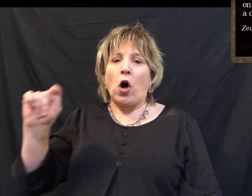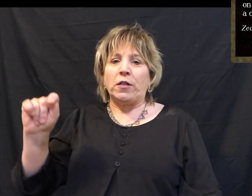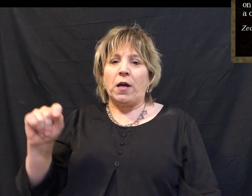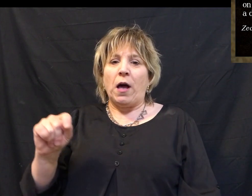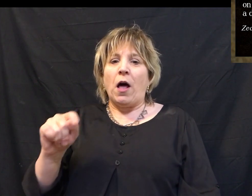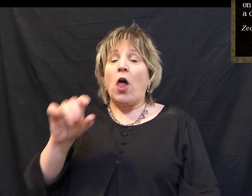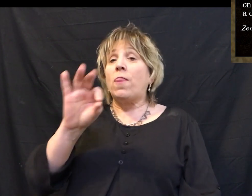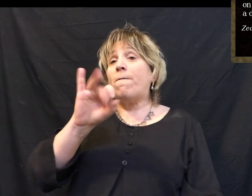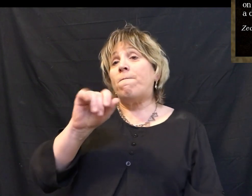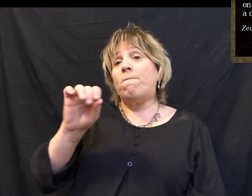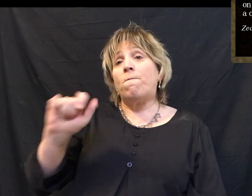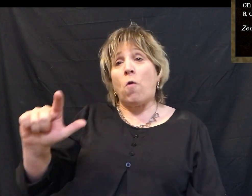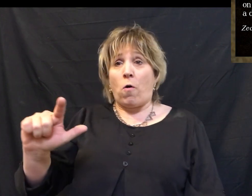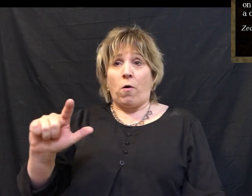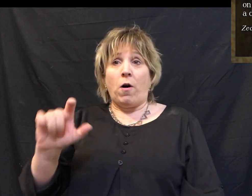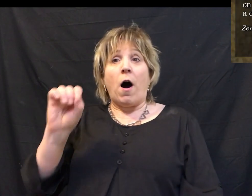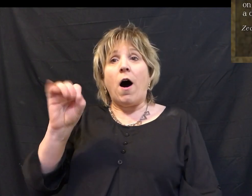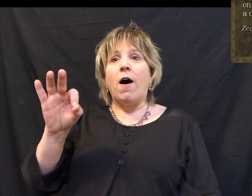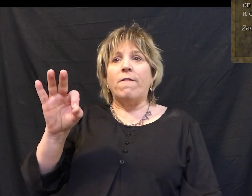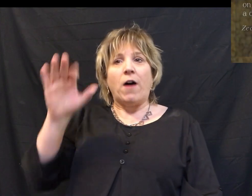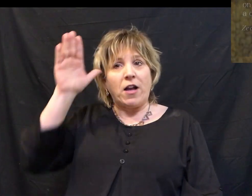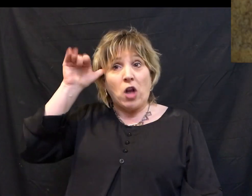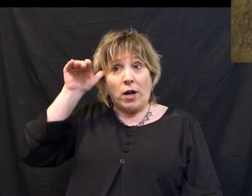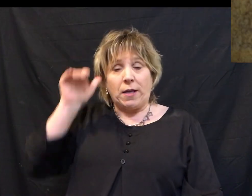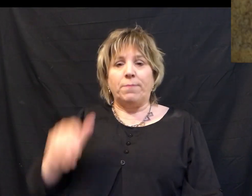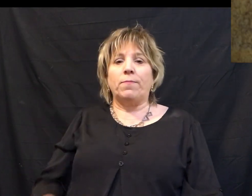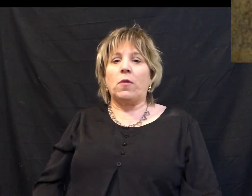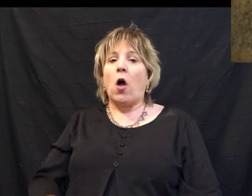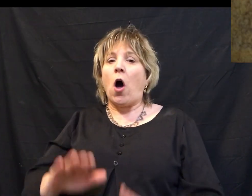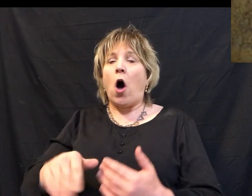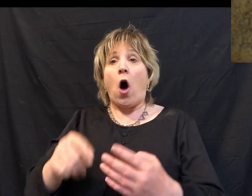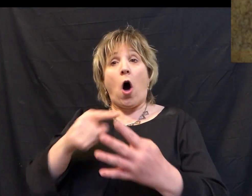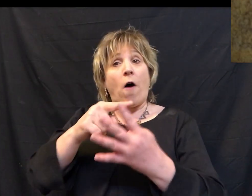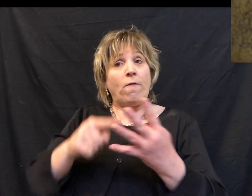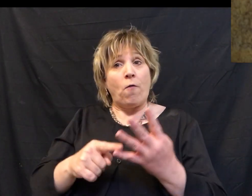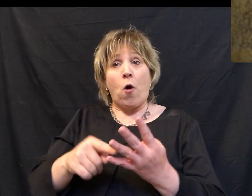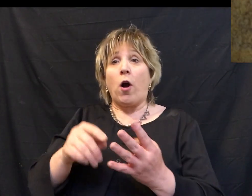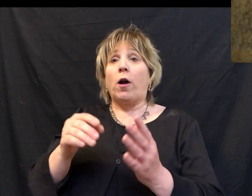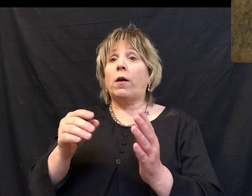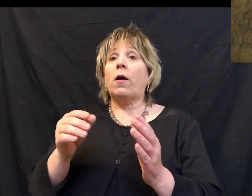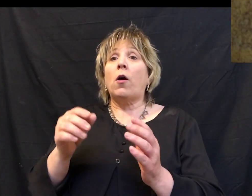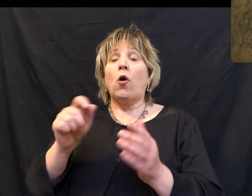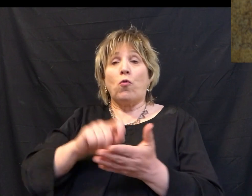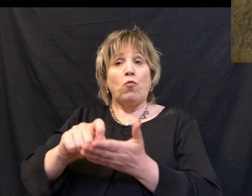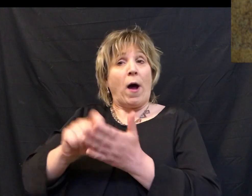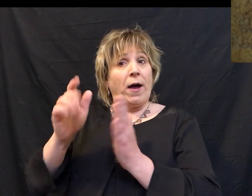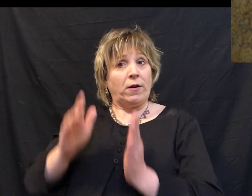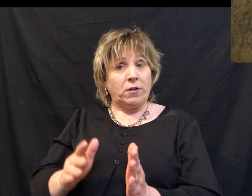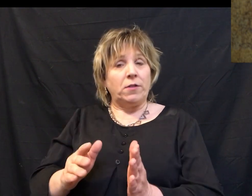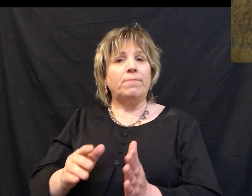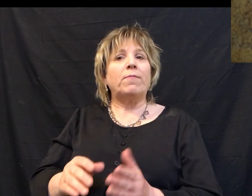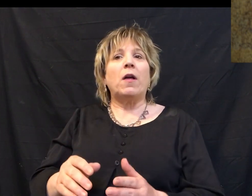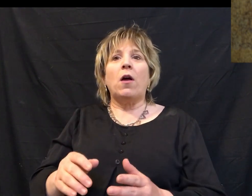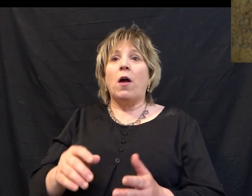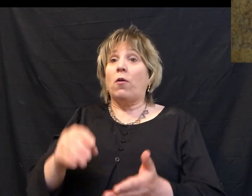the foal of a donkey. Now, all four gospel writers in the New Testament record this